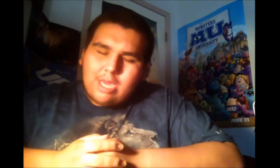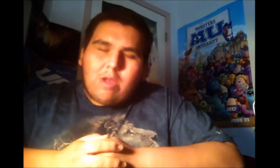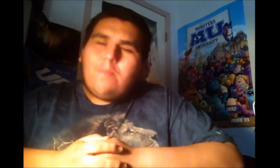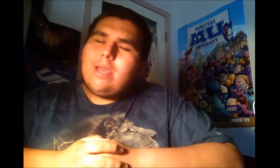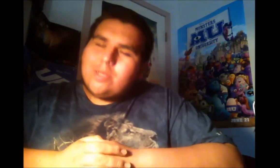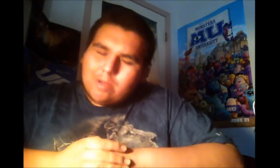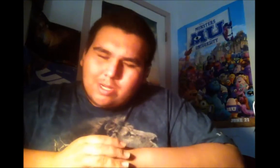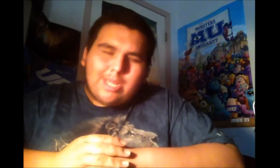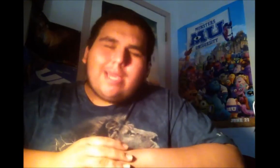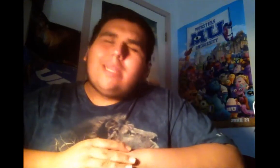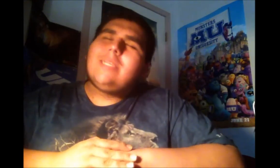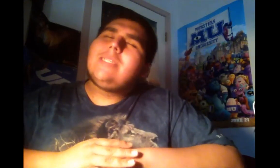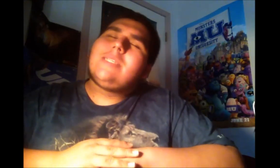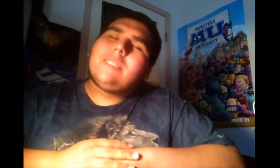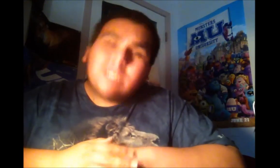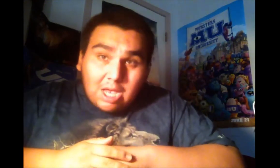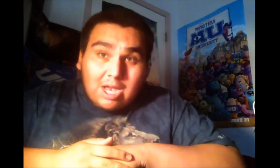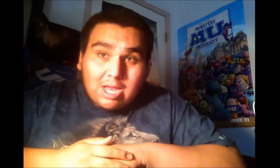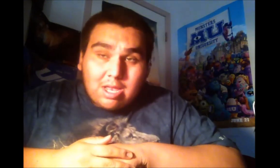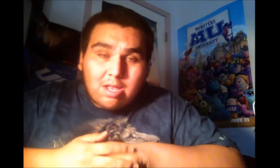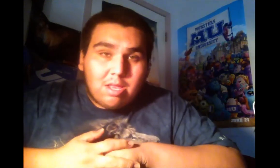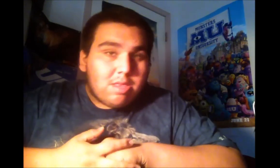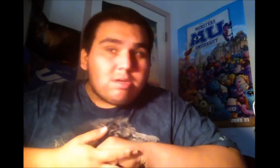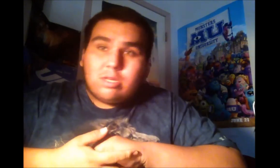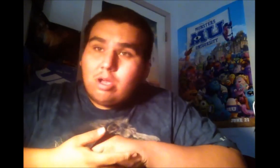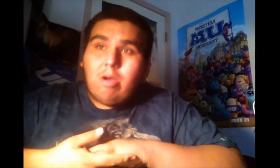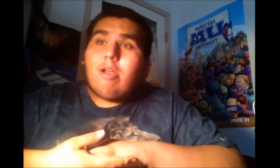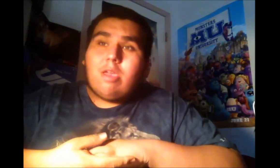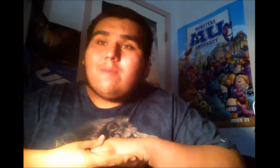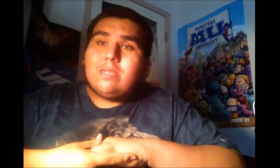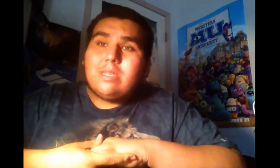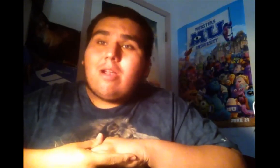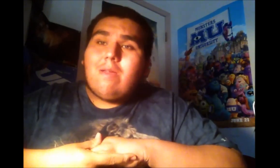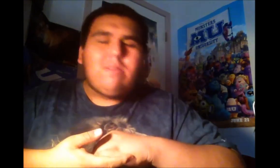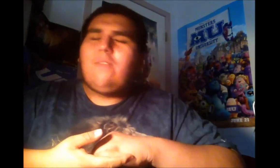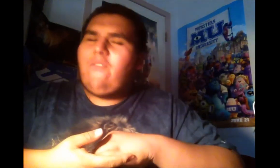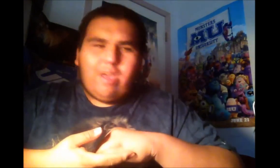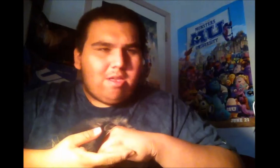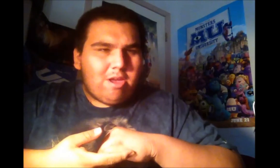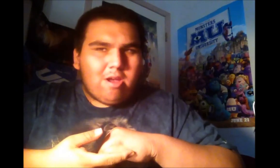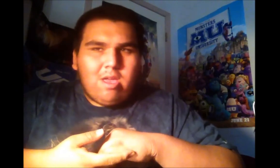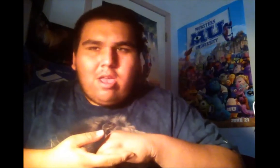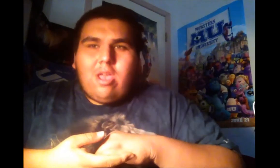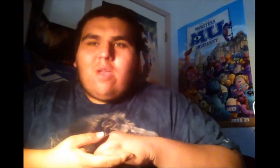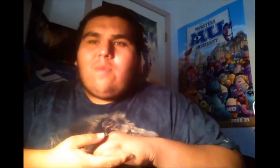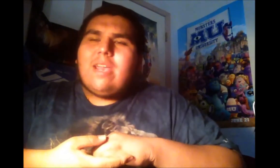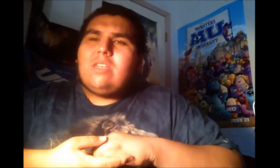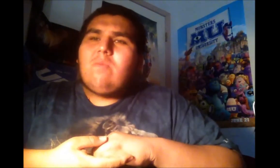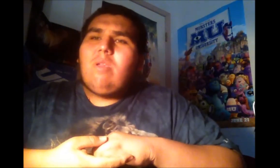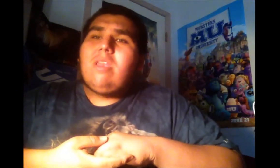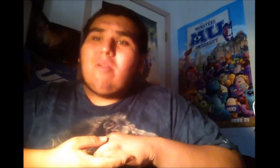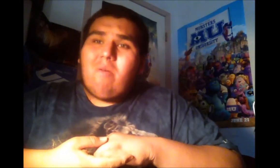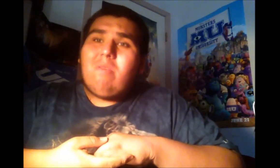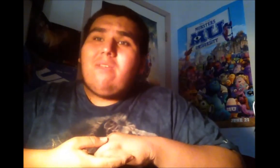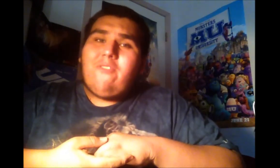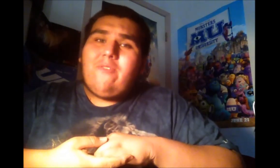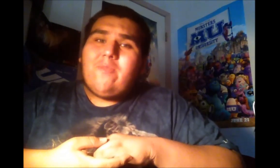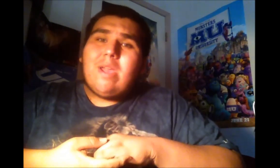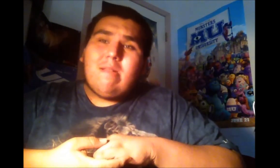Airbender did suck. There's no arguments there. It was a failure. But that's really the only film from M.